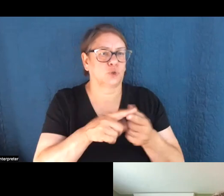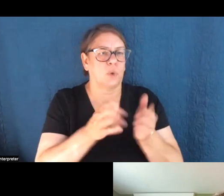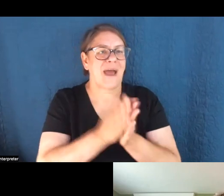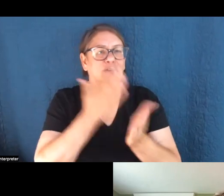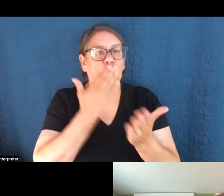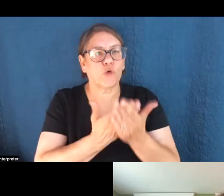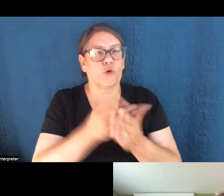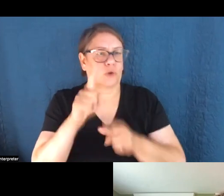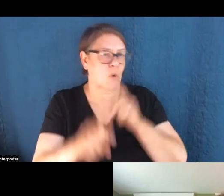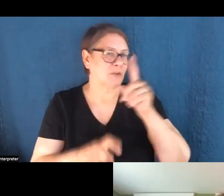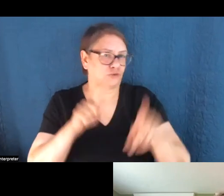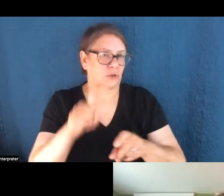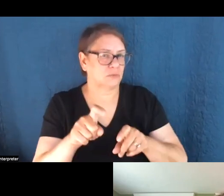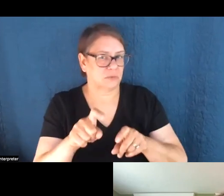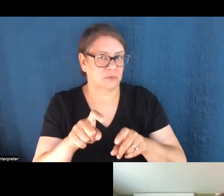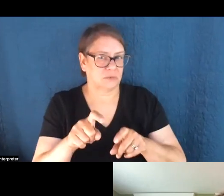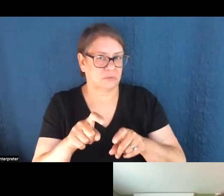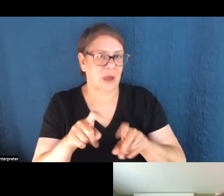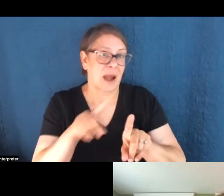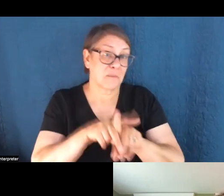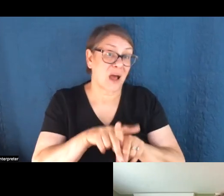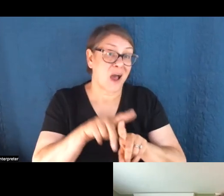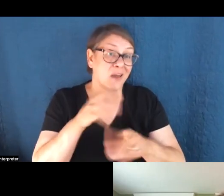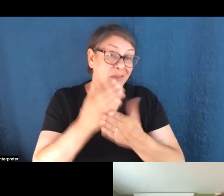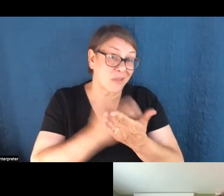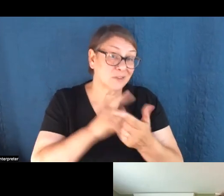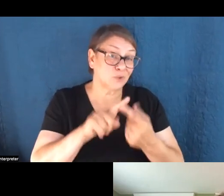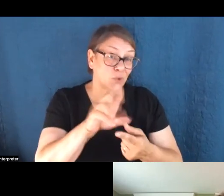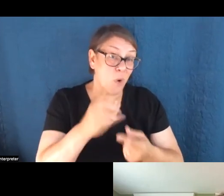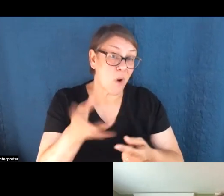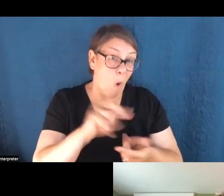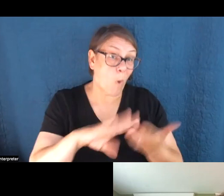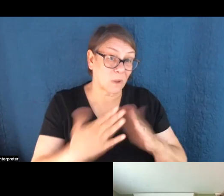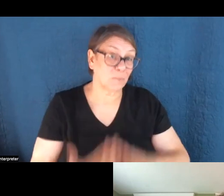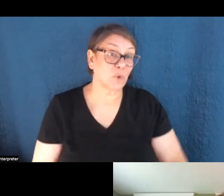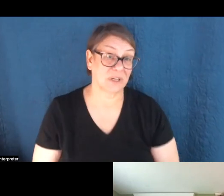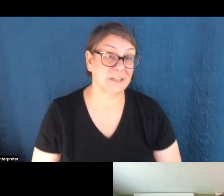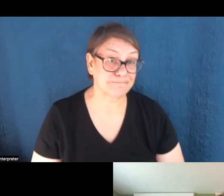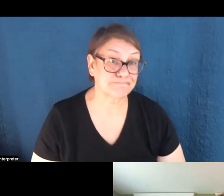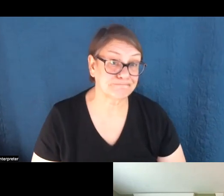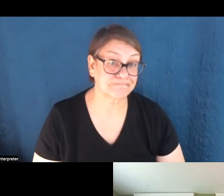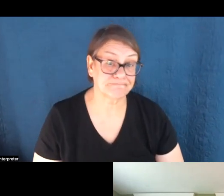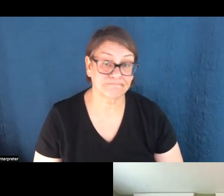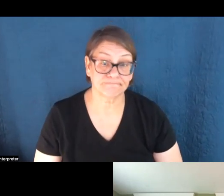questions and then to sort of apply the lessons to your own community and figure out what needs to happen there or what stories need to be told there.